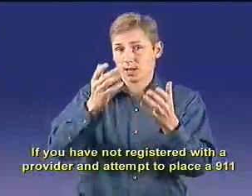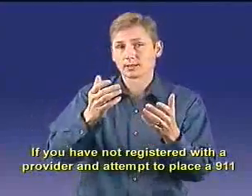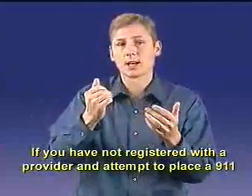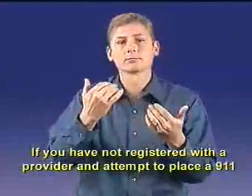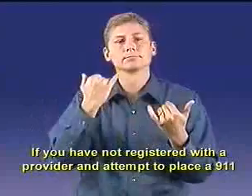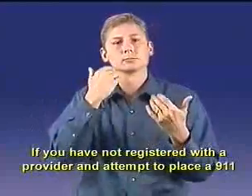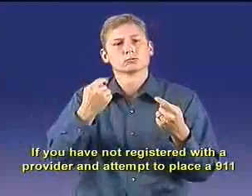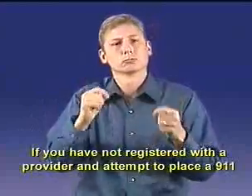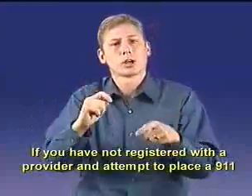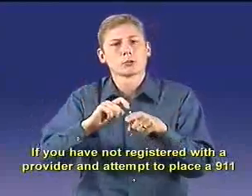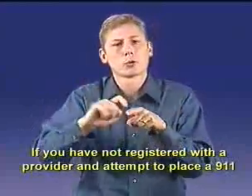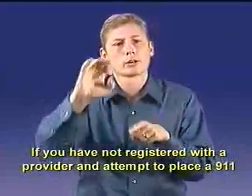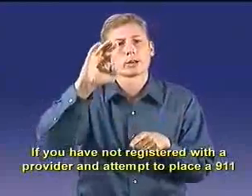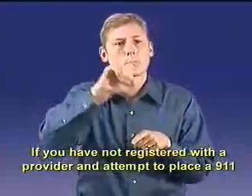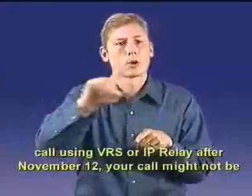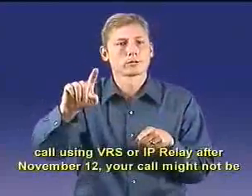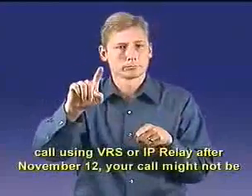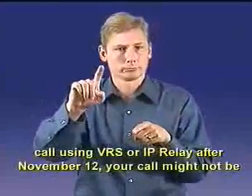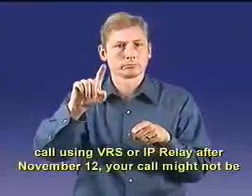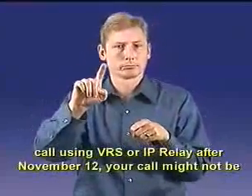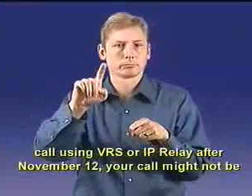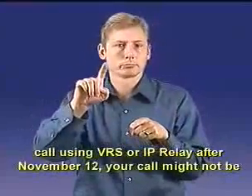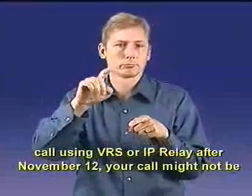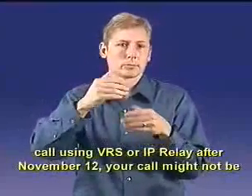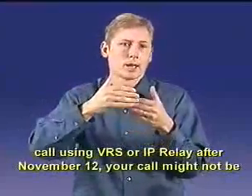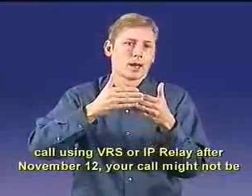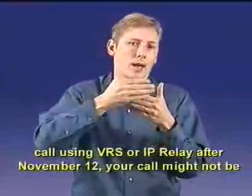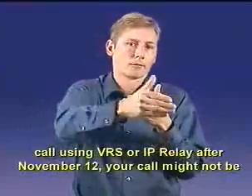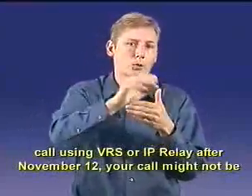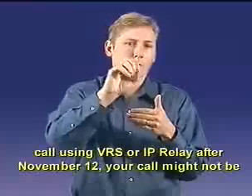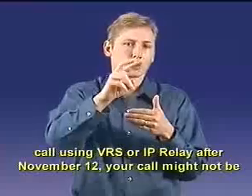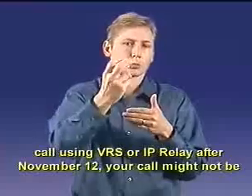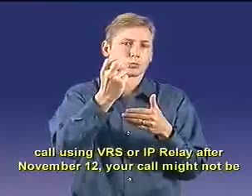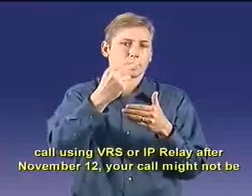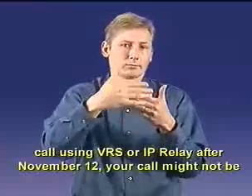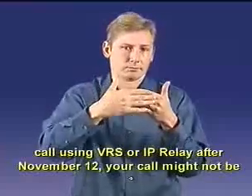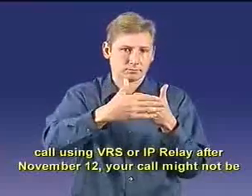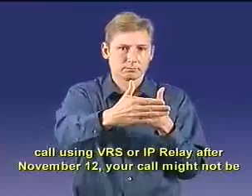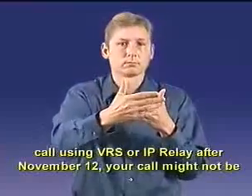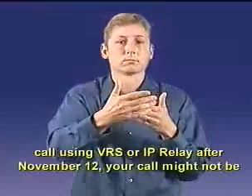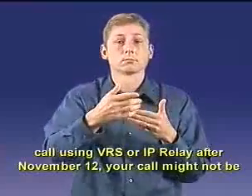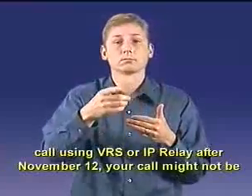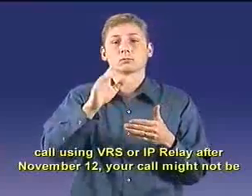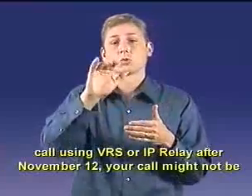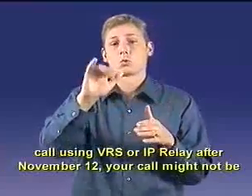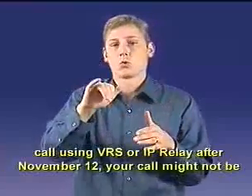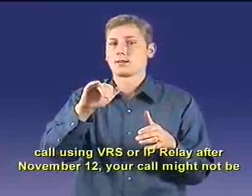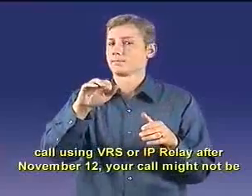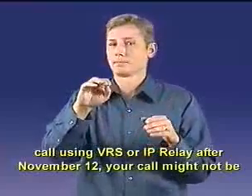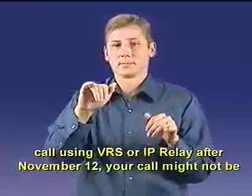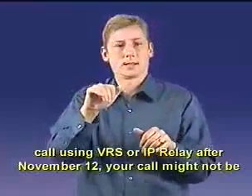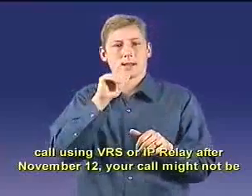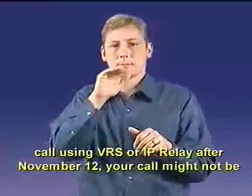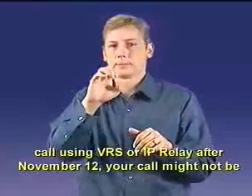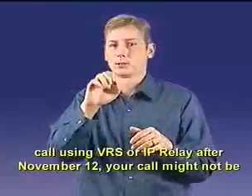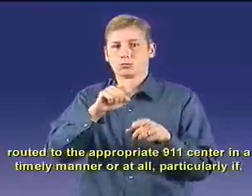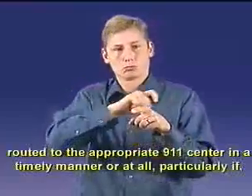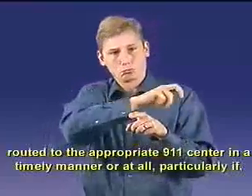If you have not registered with a provider and attempt to place a 911 call using VRS or IP Relay after November